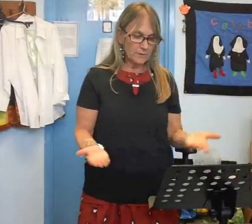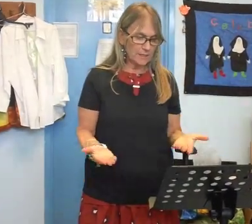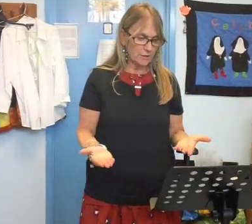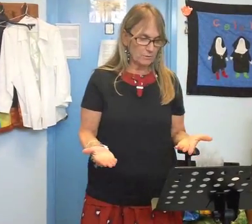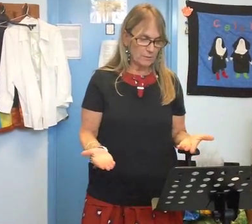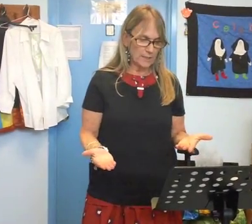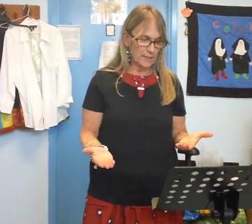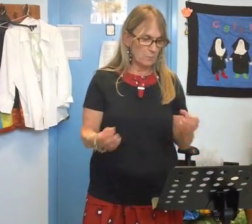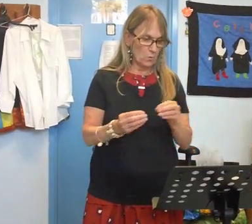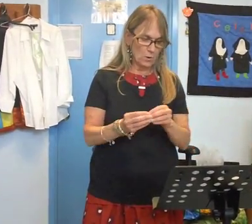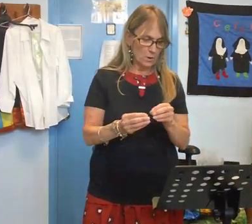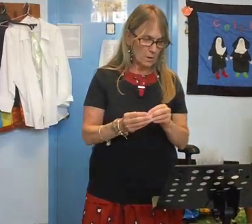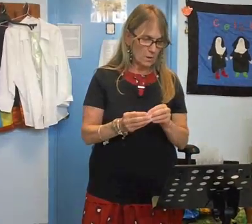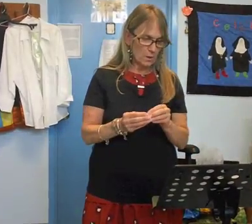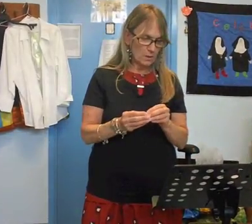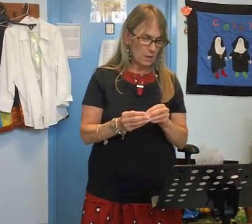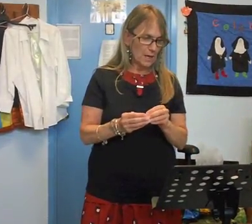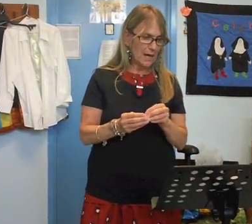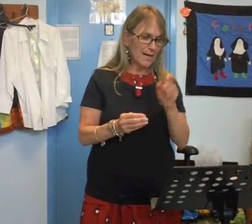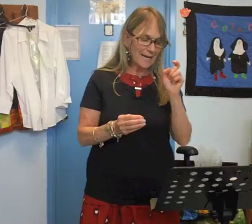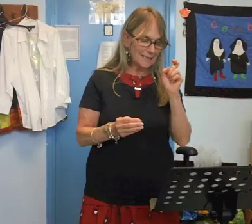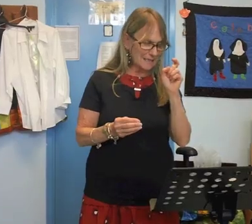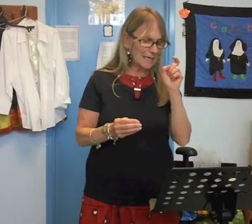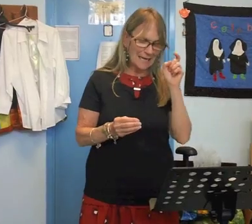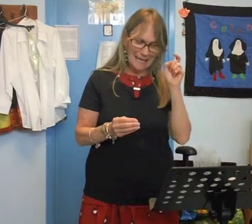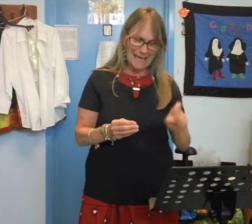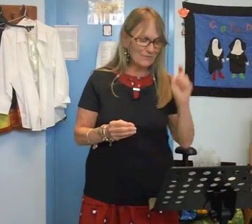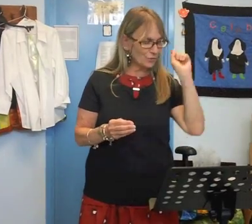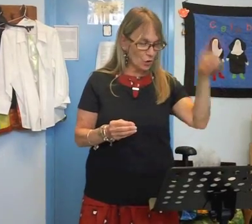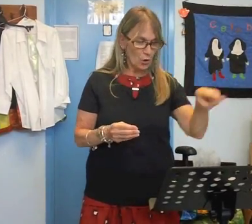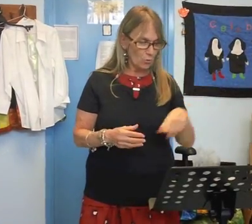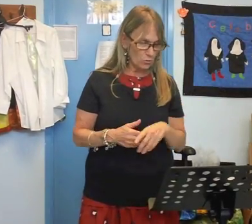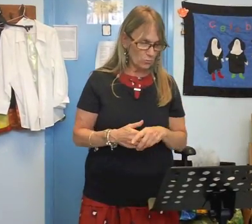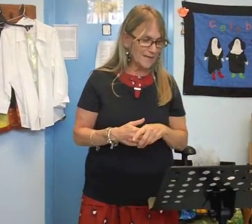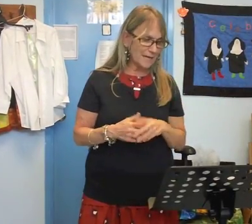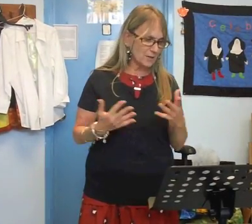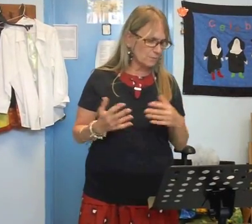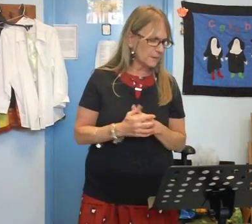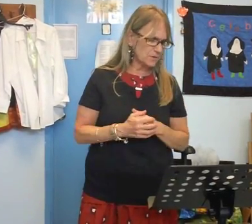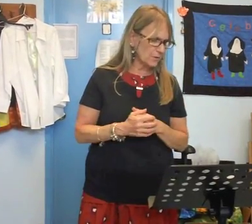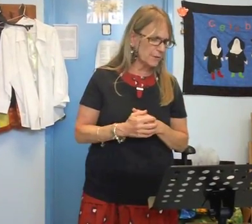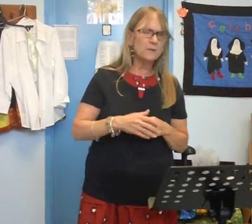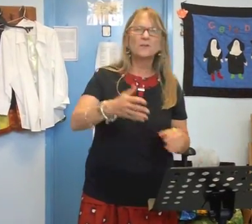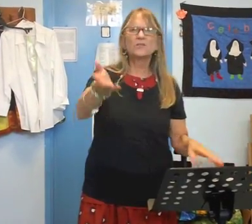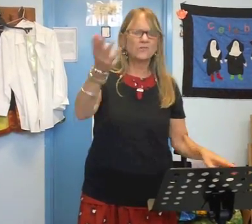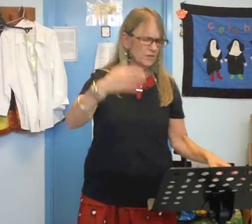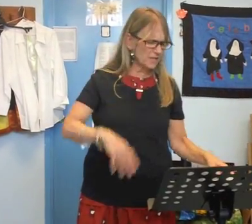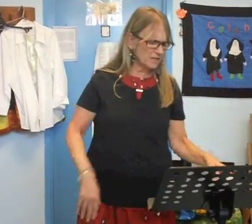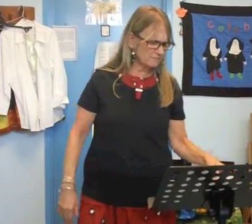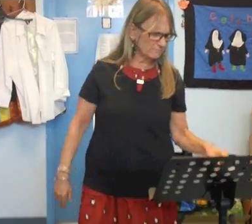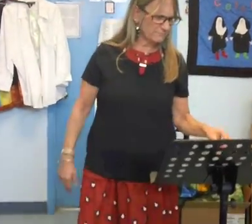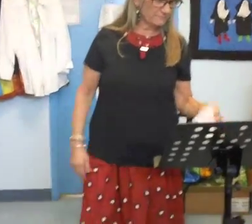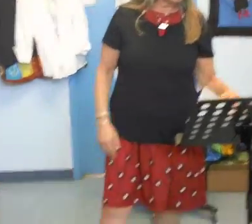here anymore I have to go I gotta go do that one you start it again yep yep yep